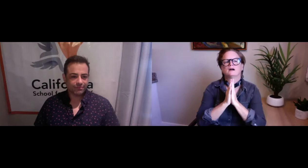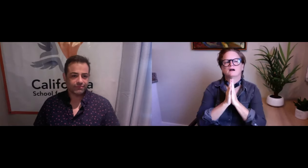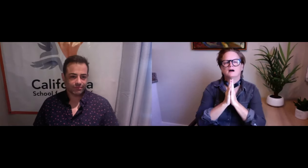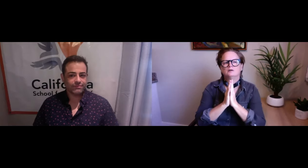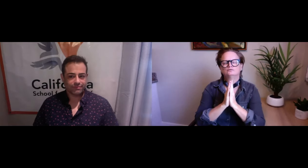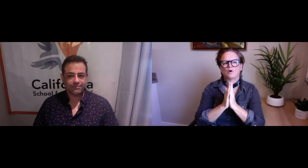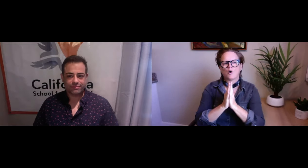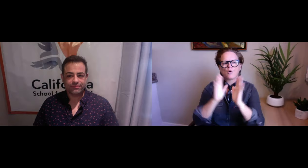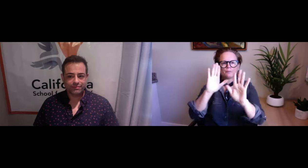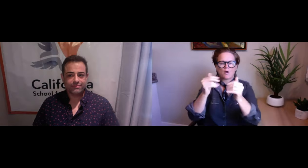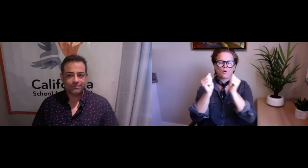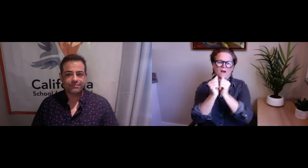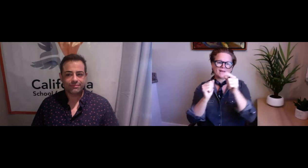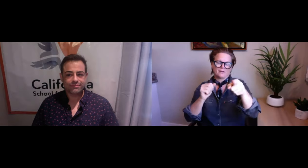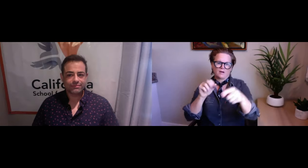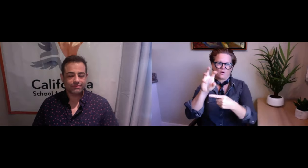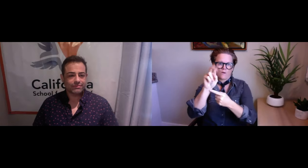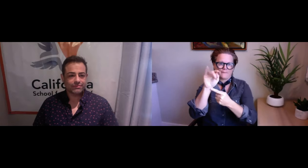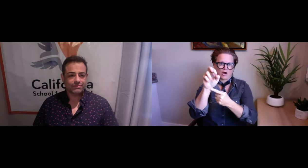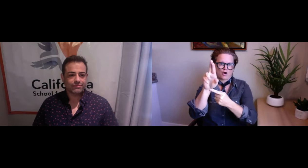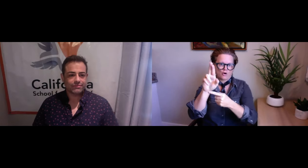And it's so great to be sharing these resources.